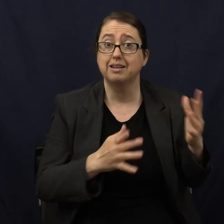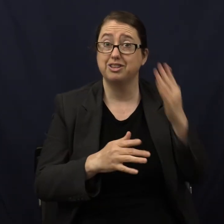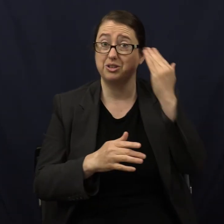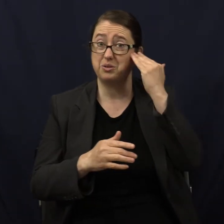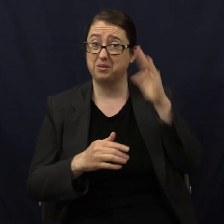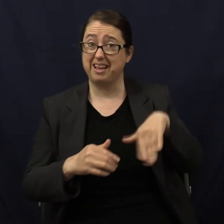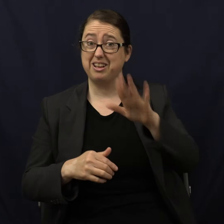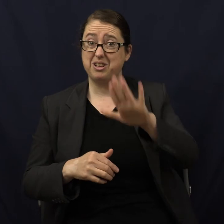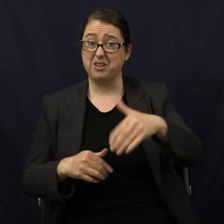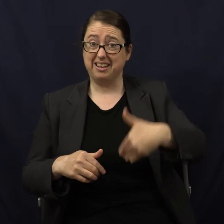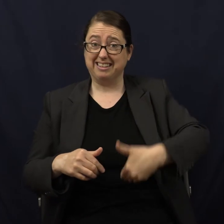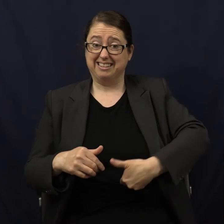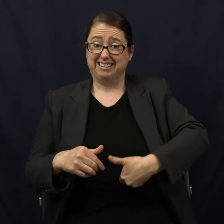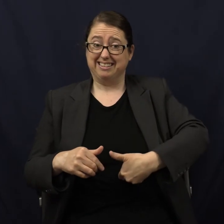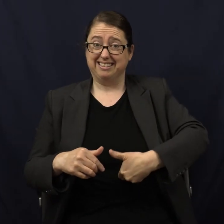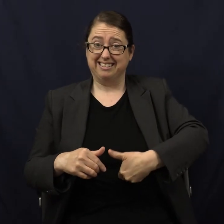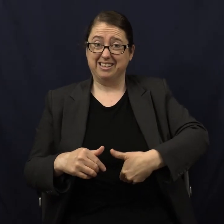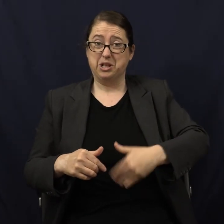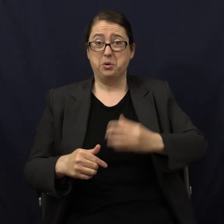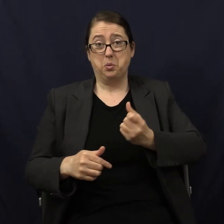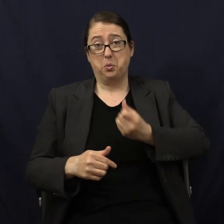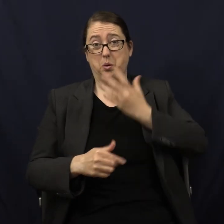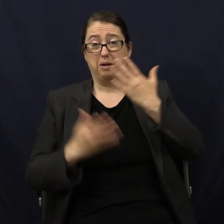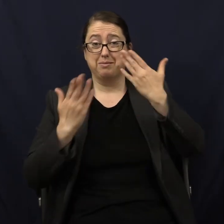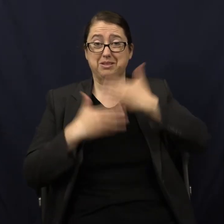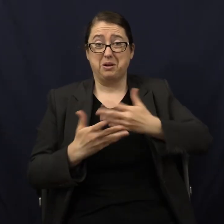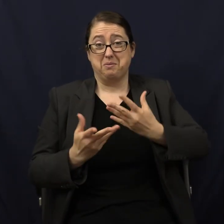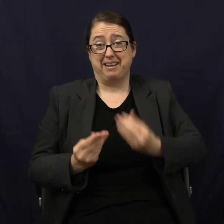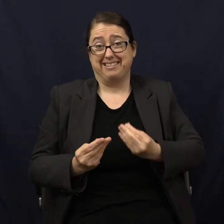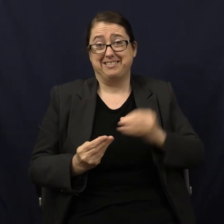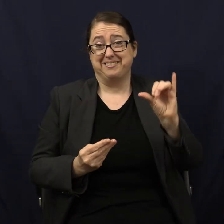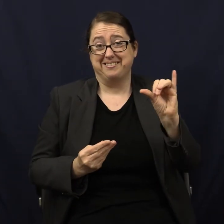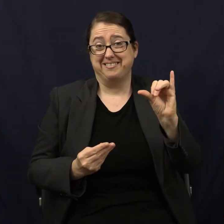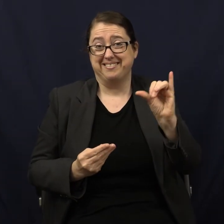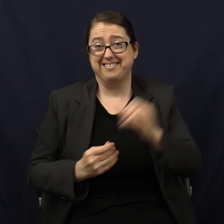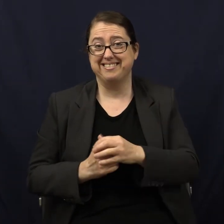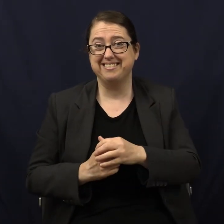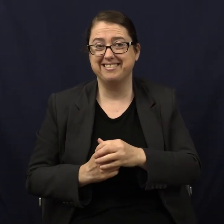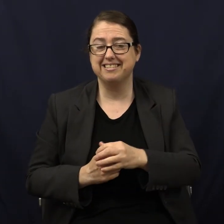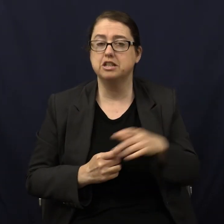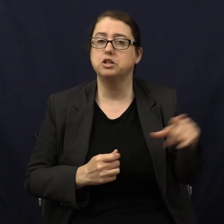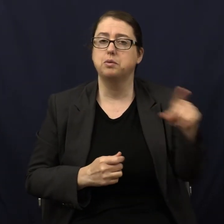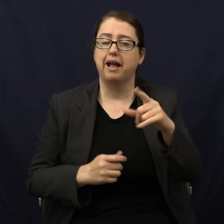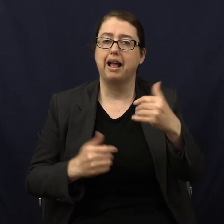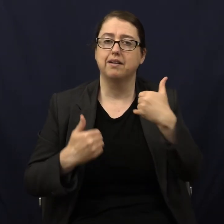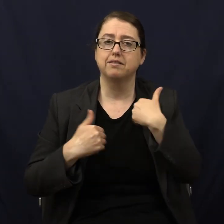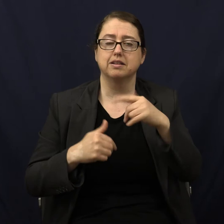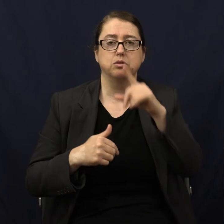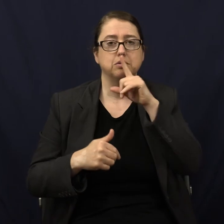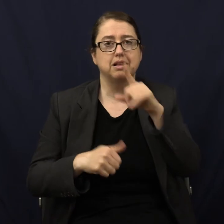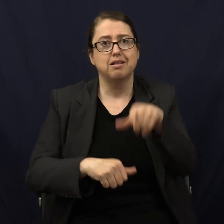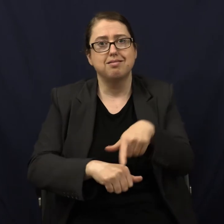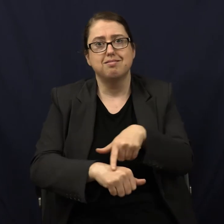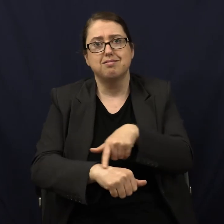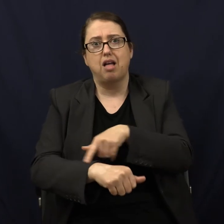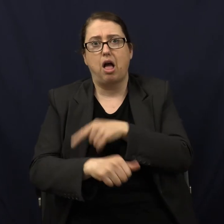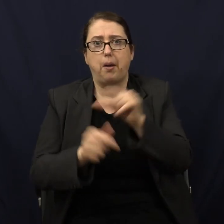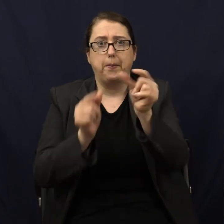warm, dark, and moist? So guess who has longer intestines?